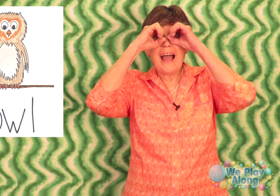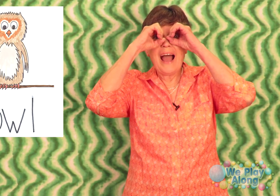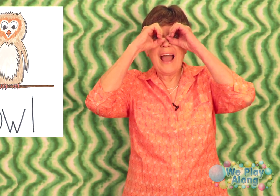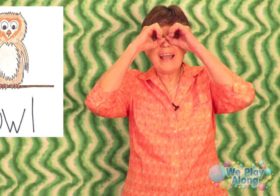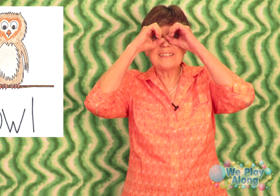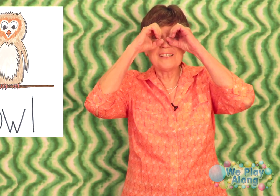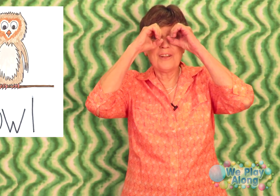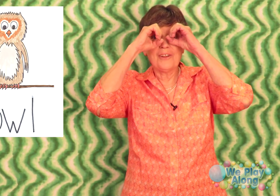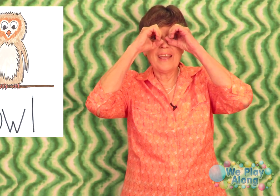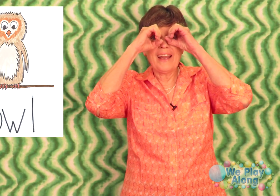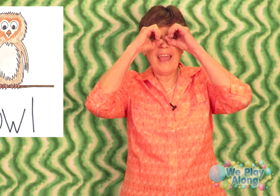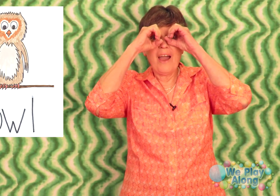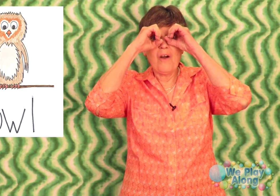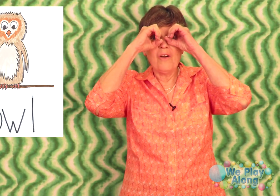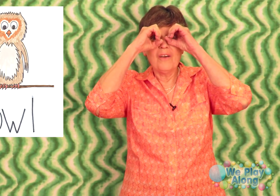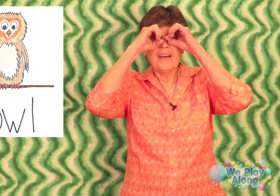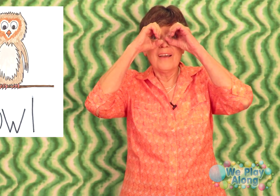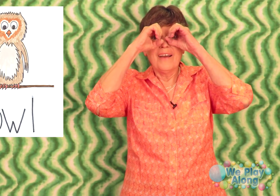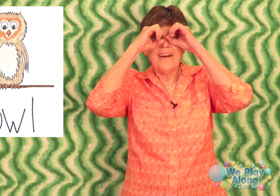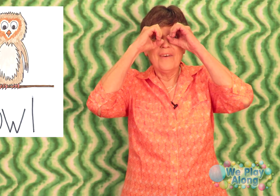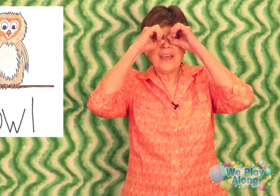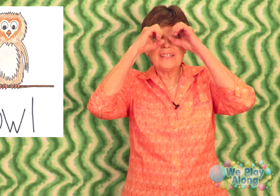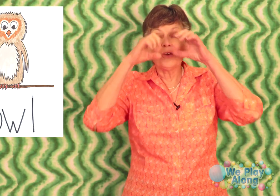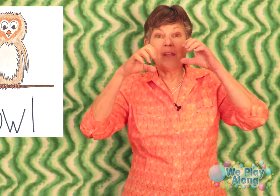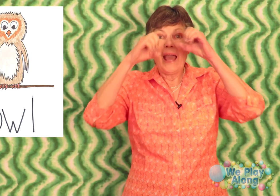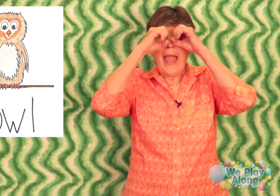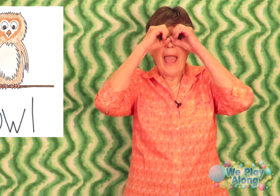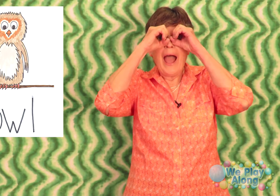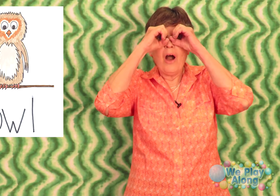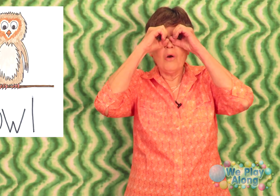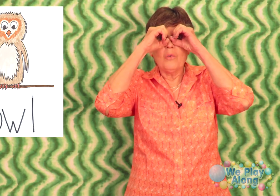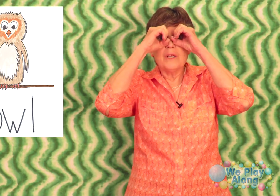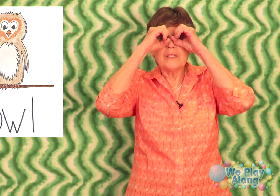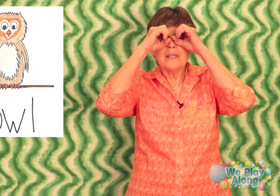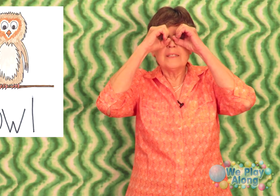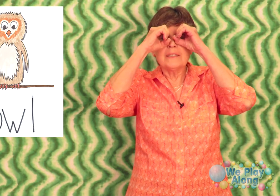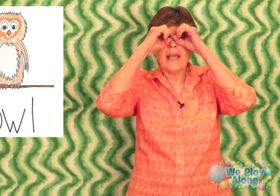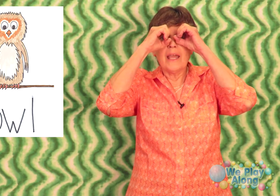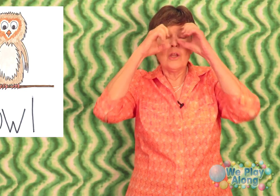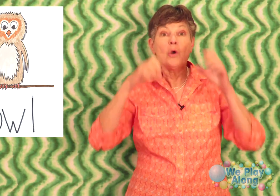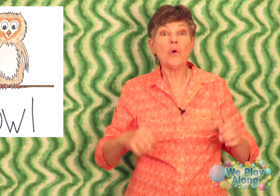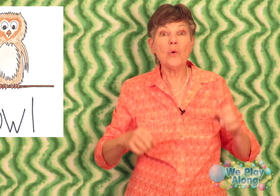eyes and it look like an L okay so the L was saying who